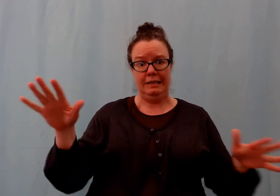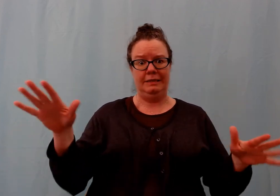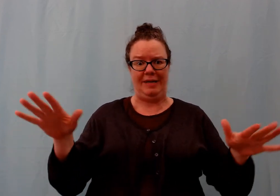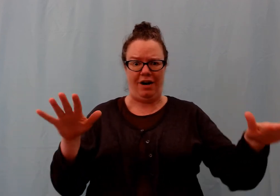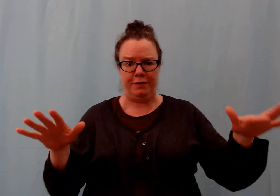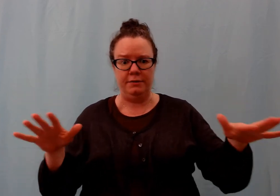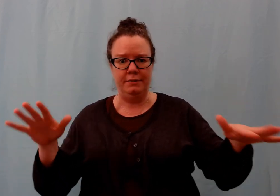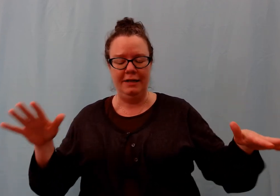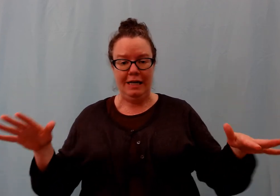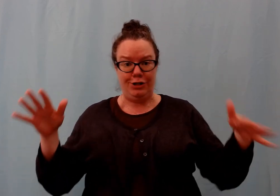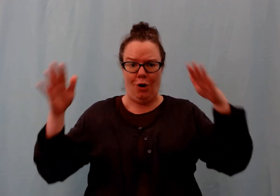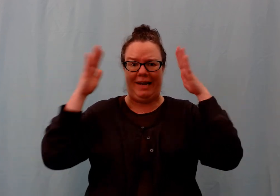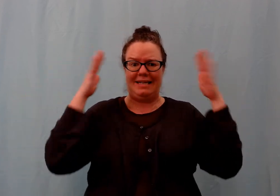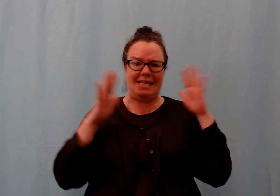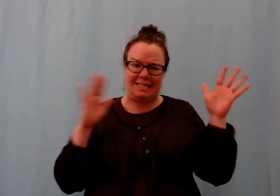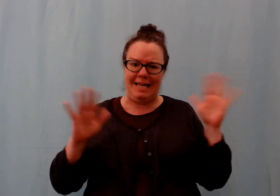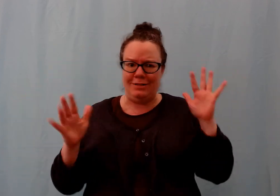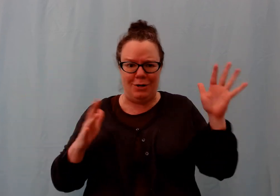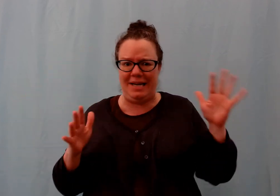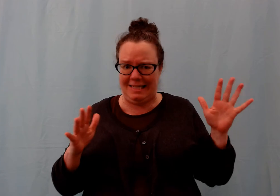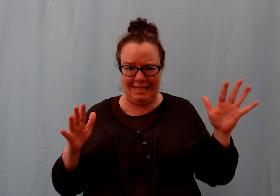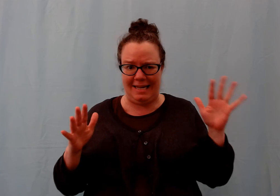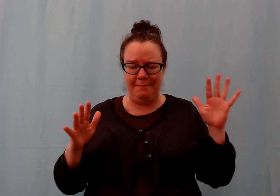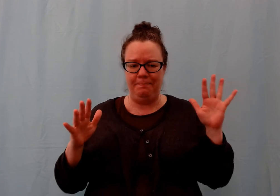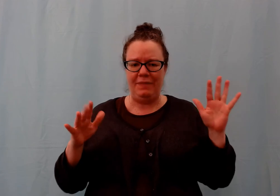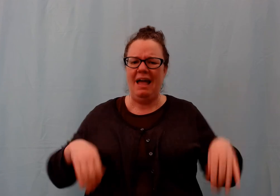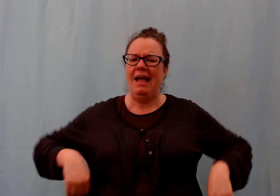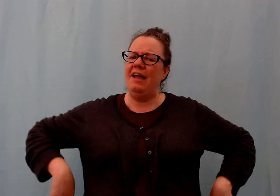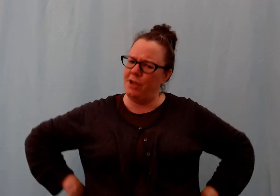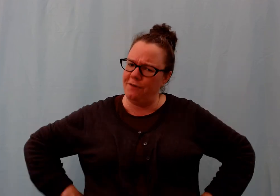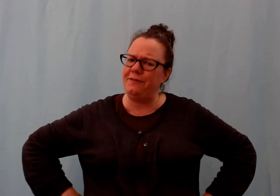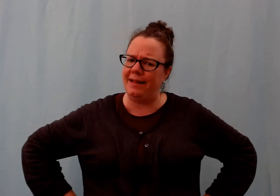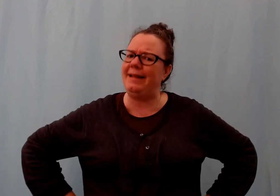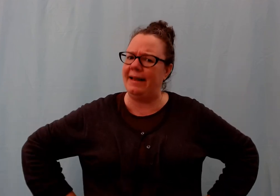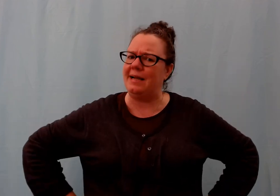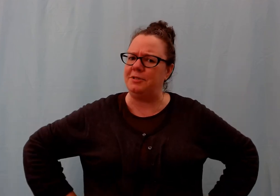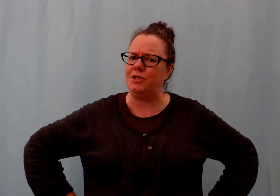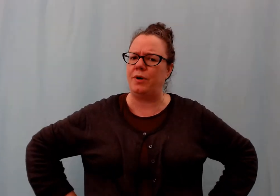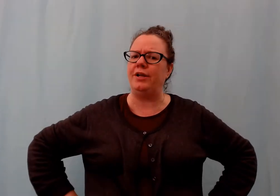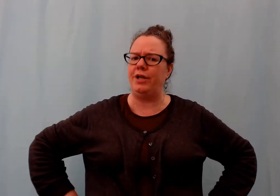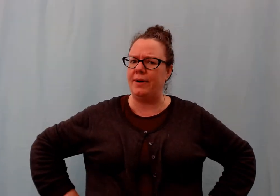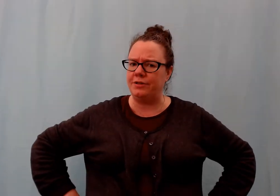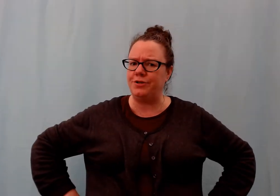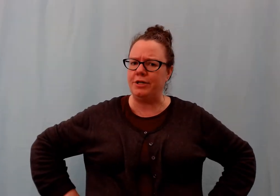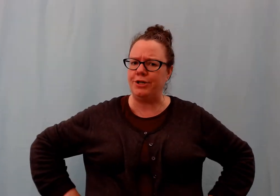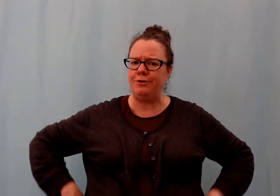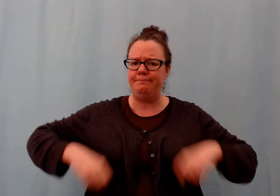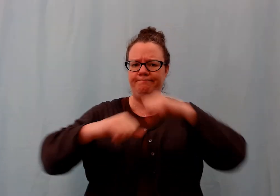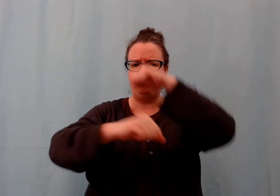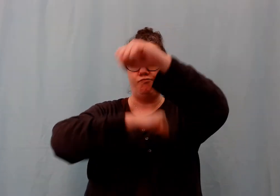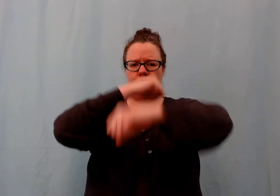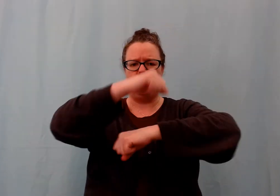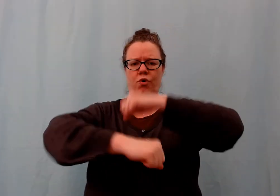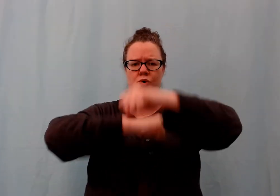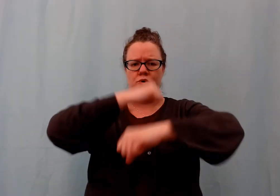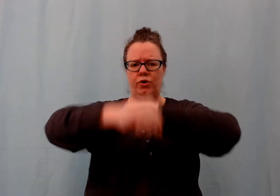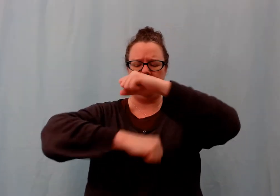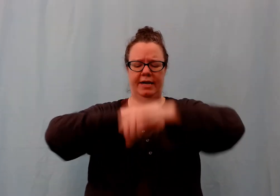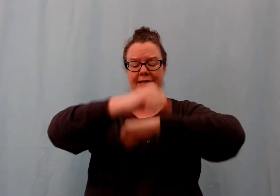Be careful. Don't get dizzy. Don't get dizzy. If you don't feel like getting up to twirl, you know what else you could do? Roll your hands